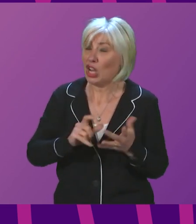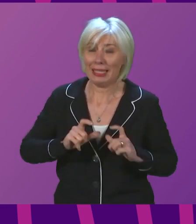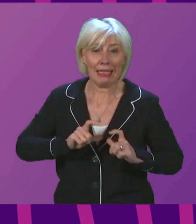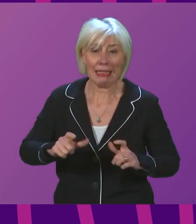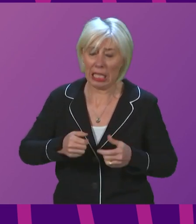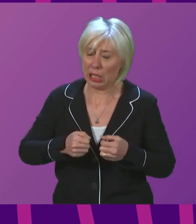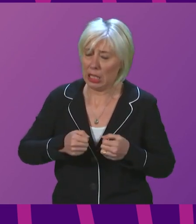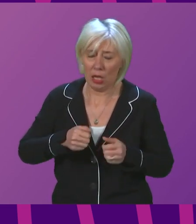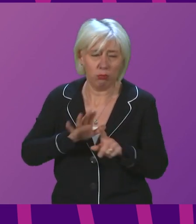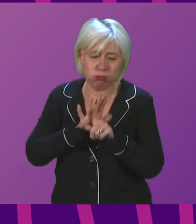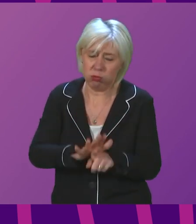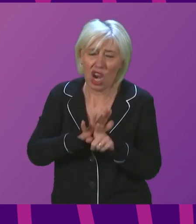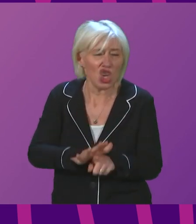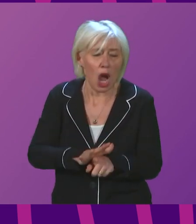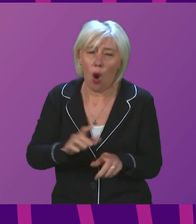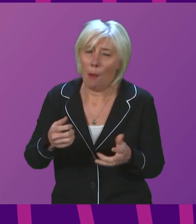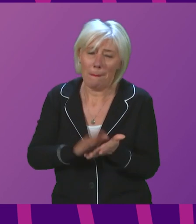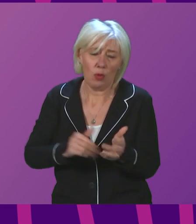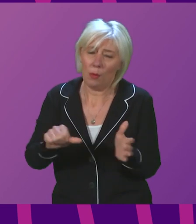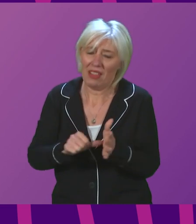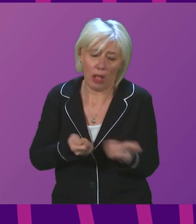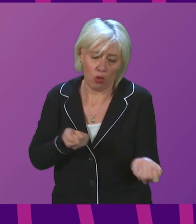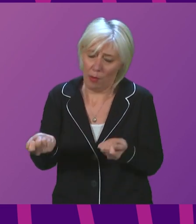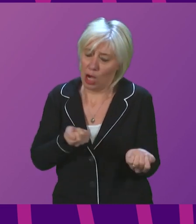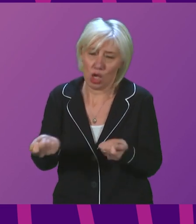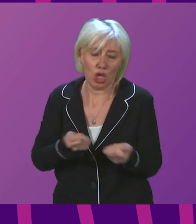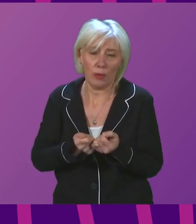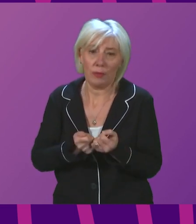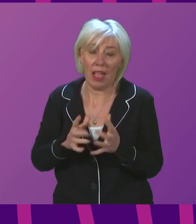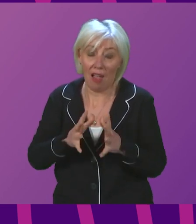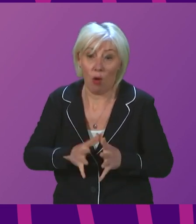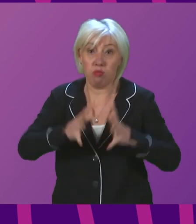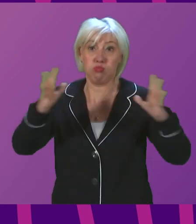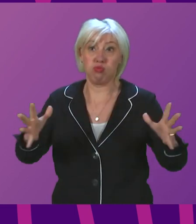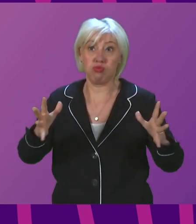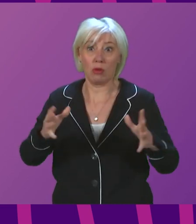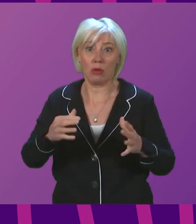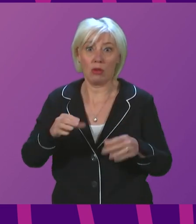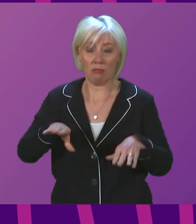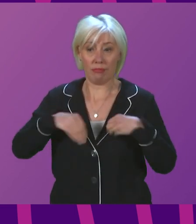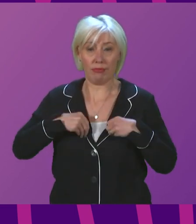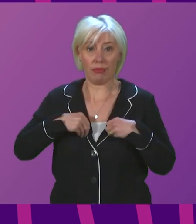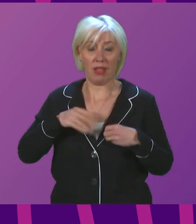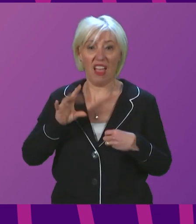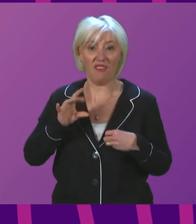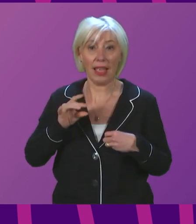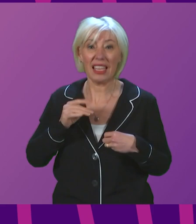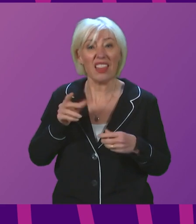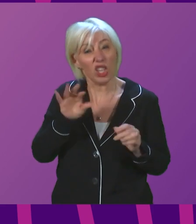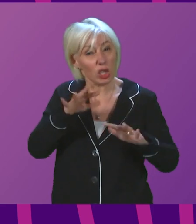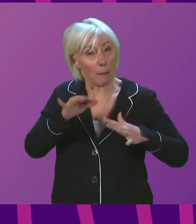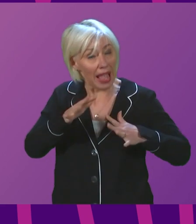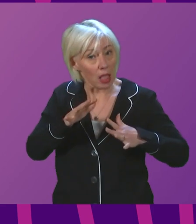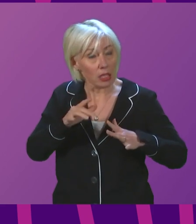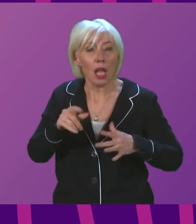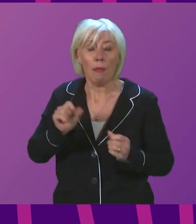difficult to manage. In addition to that, if large numbers of people become infected, even mildly, the impact on the economy and critical